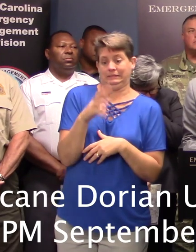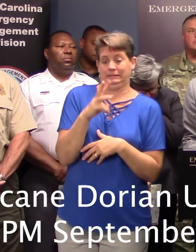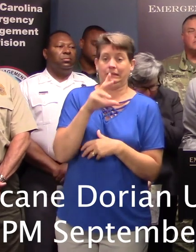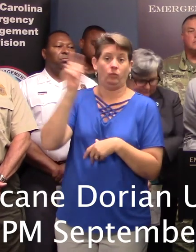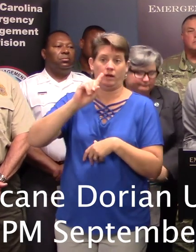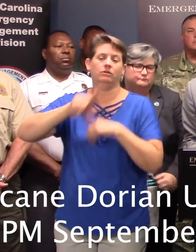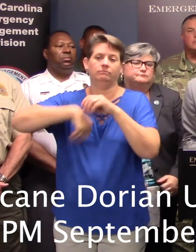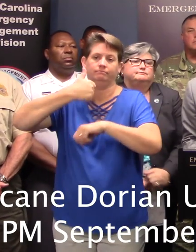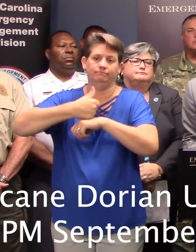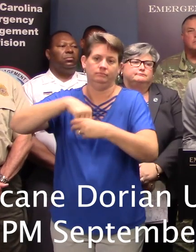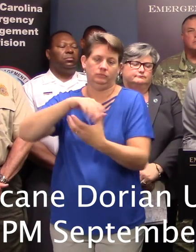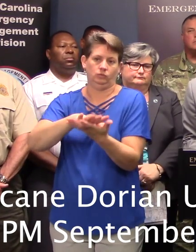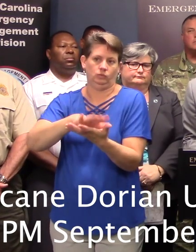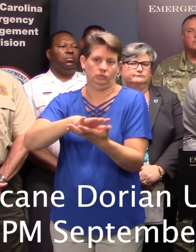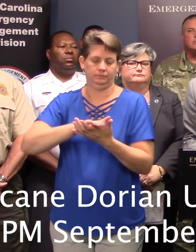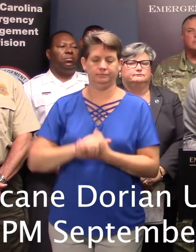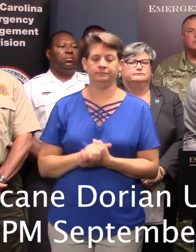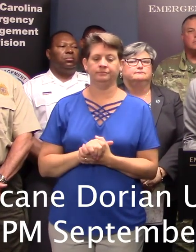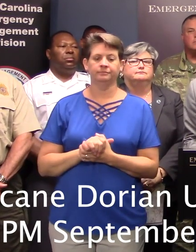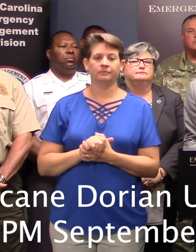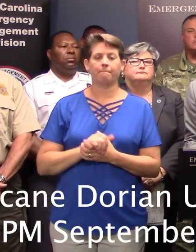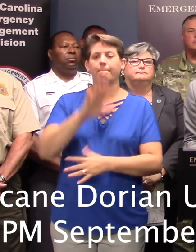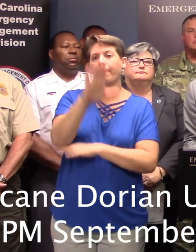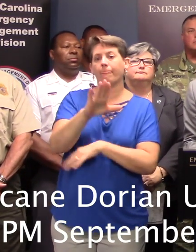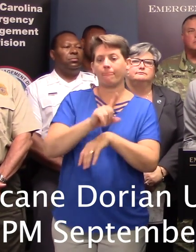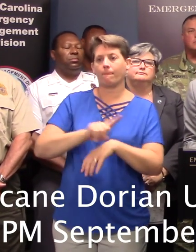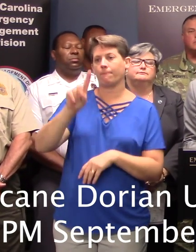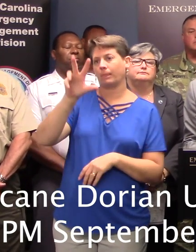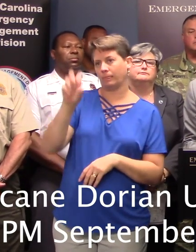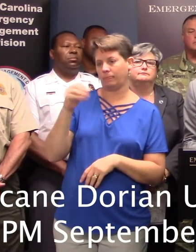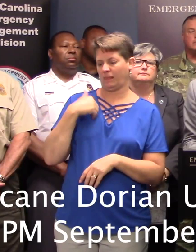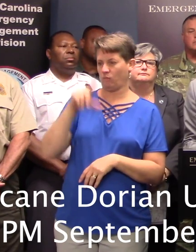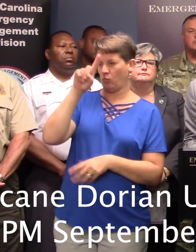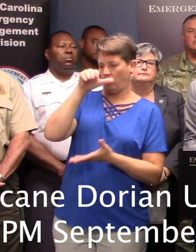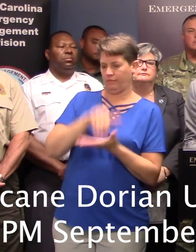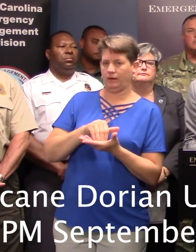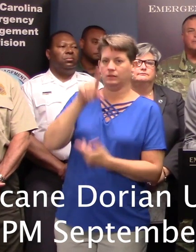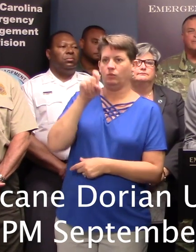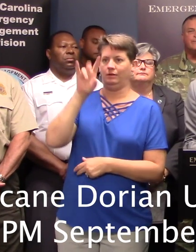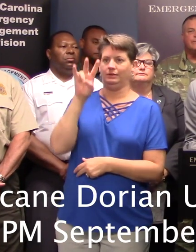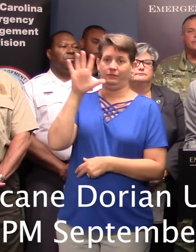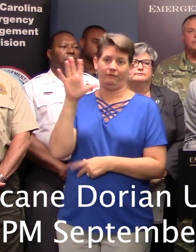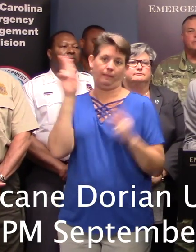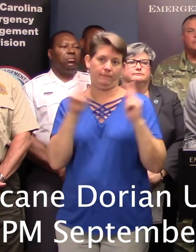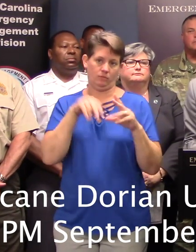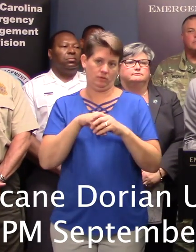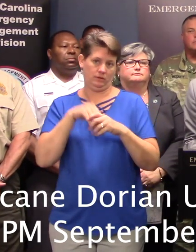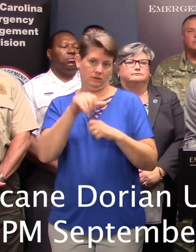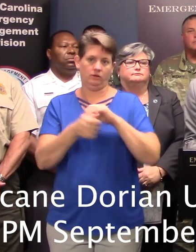school buildings. As of 130, we have a total population of 1,175 in our shelters.